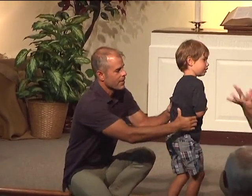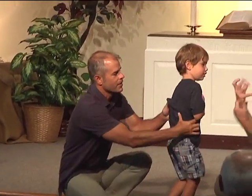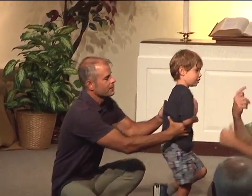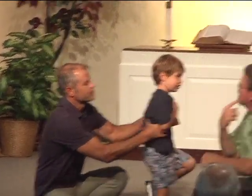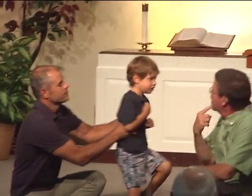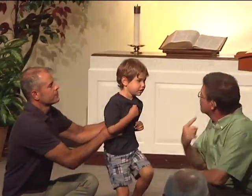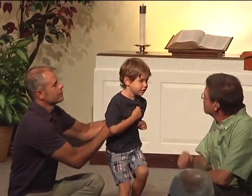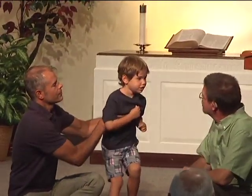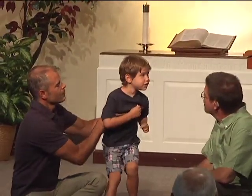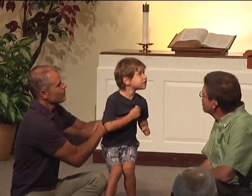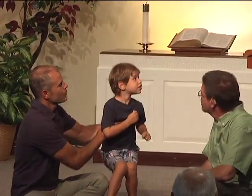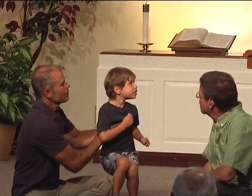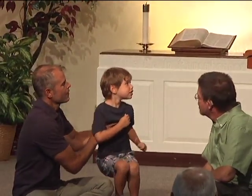What did you want to say?